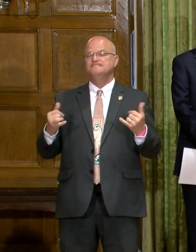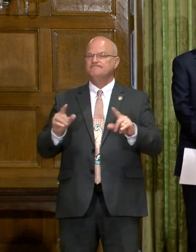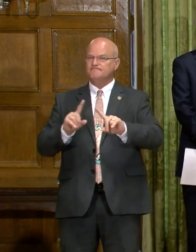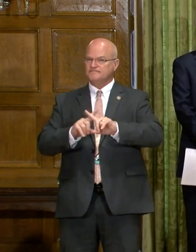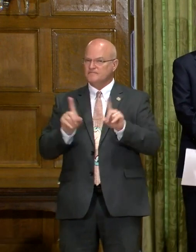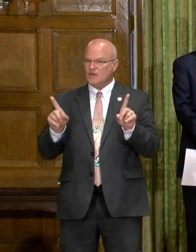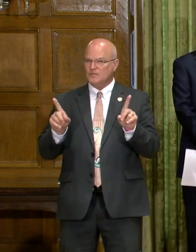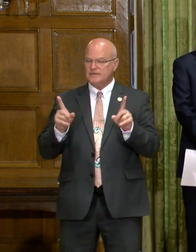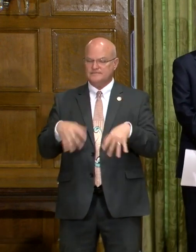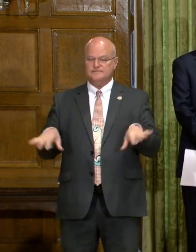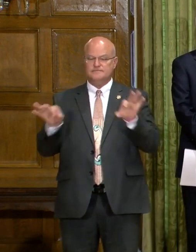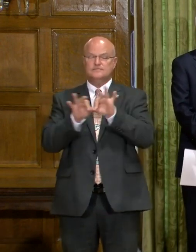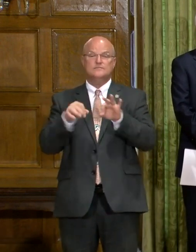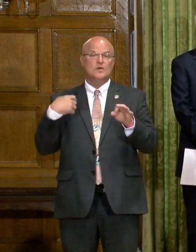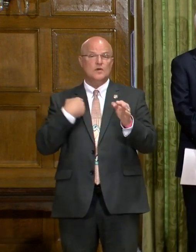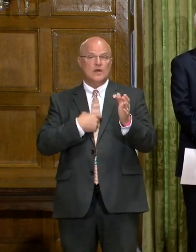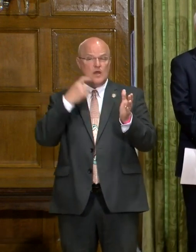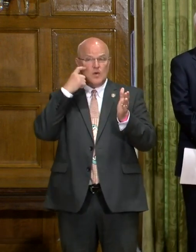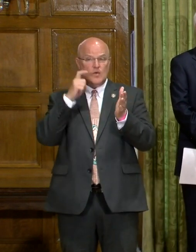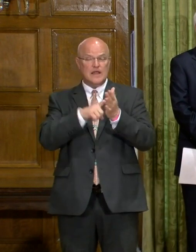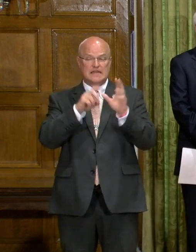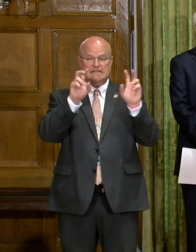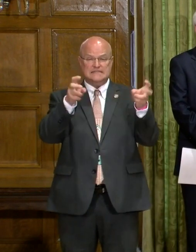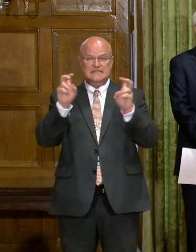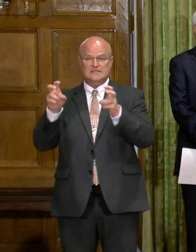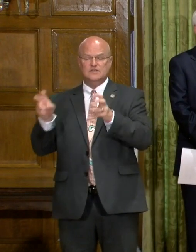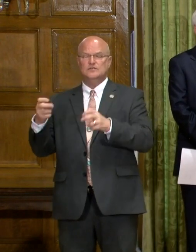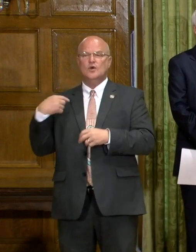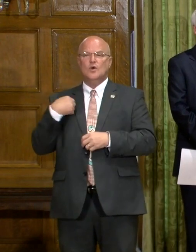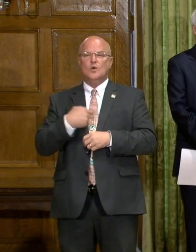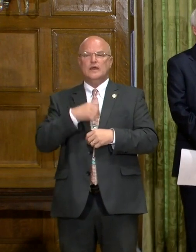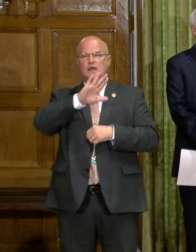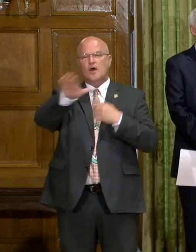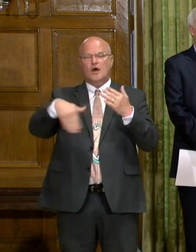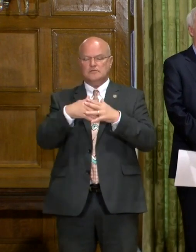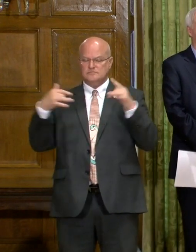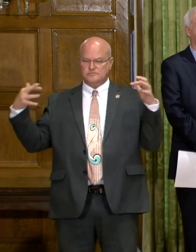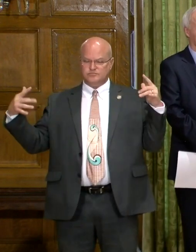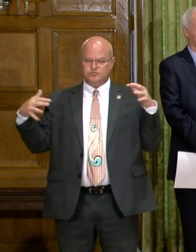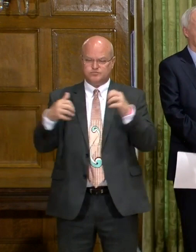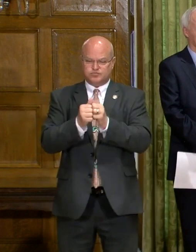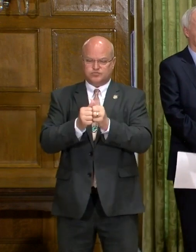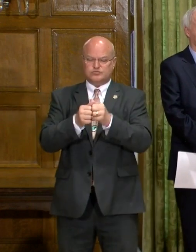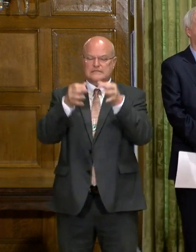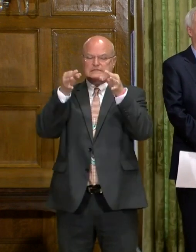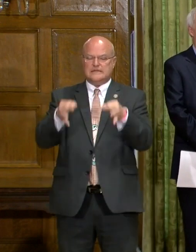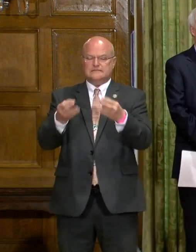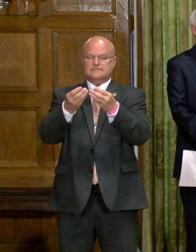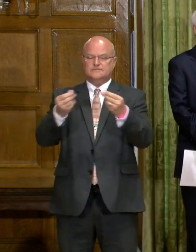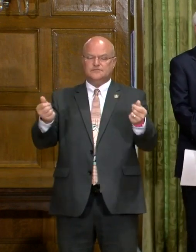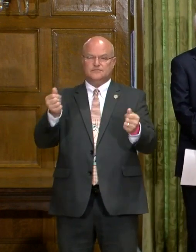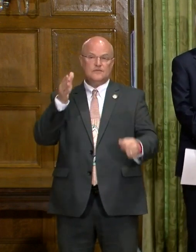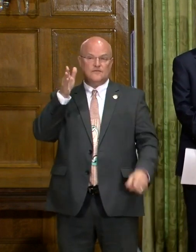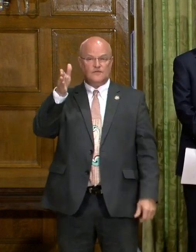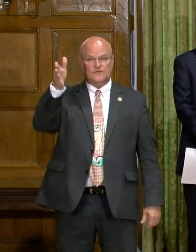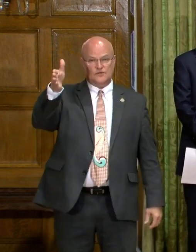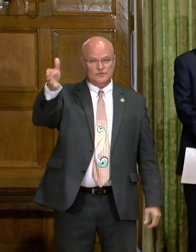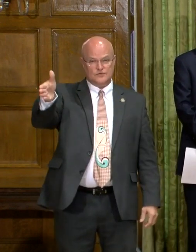However, it is important that we recognize these issues so we can come together and find solutions for the future.